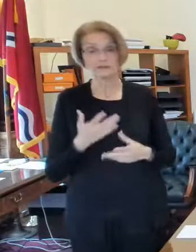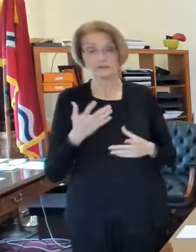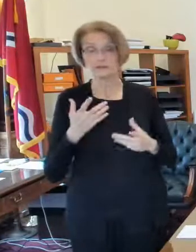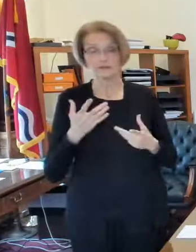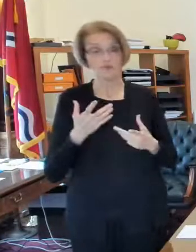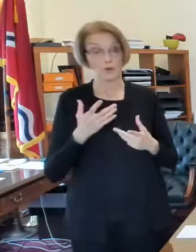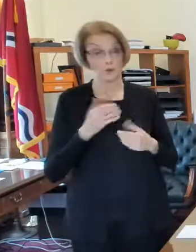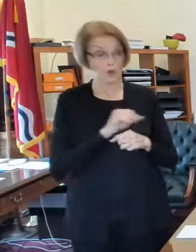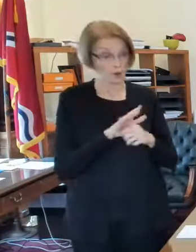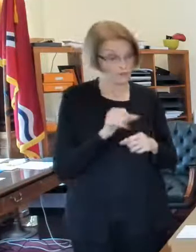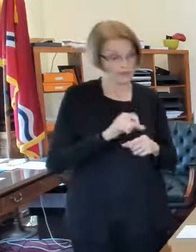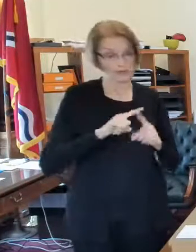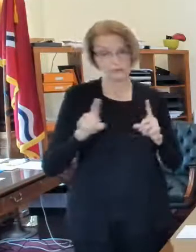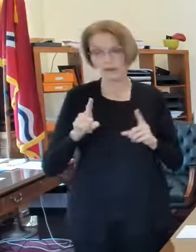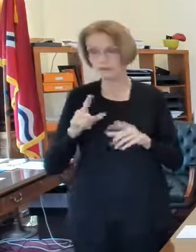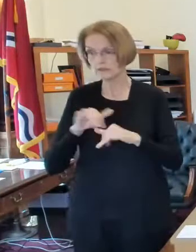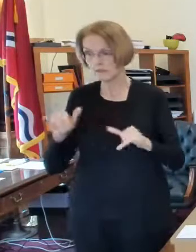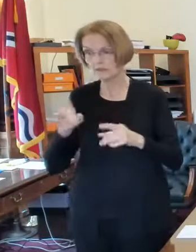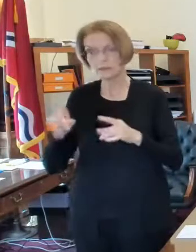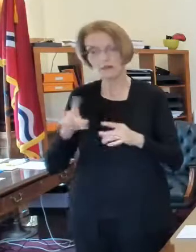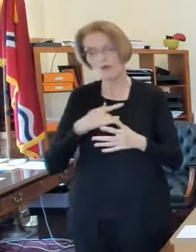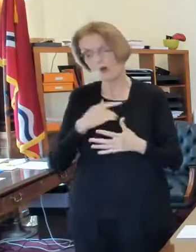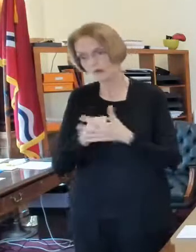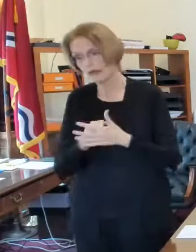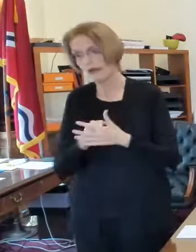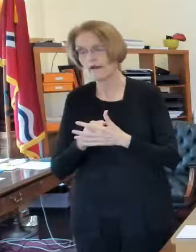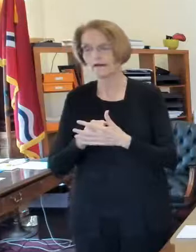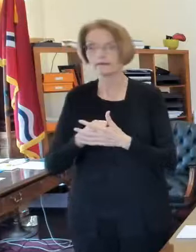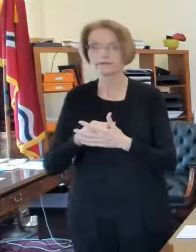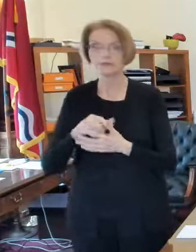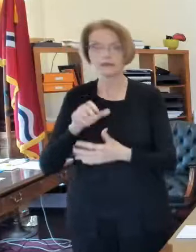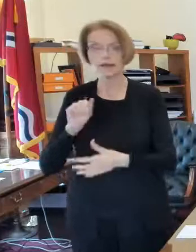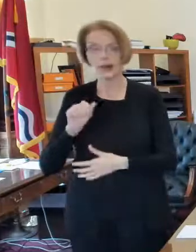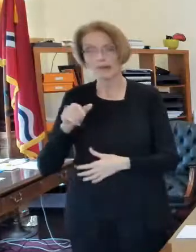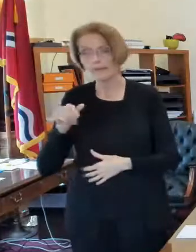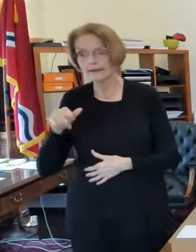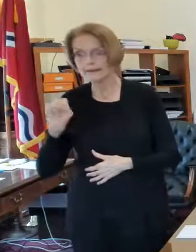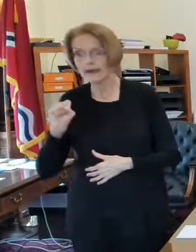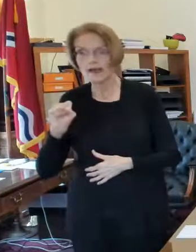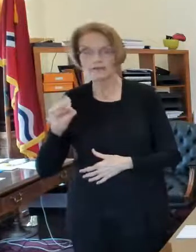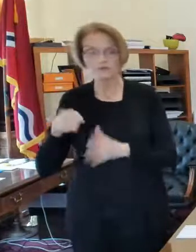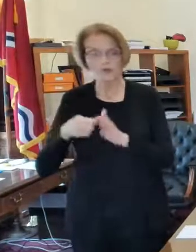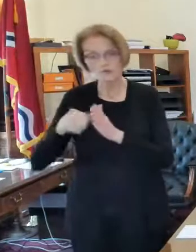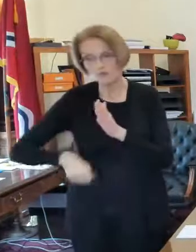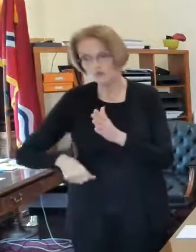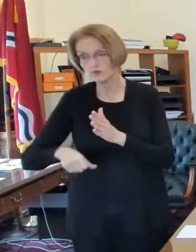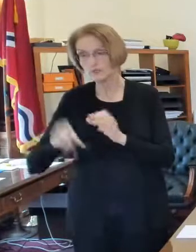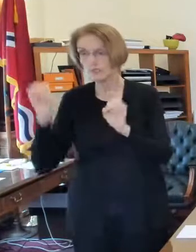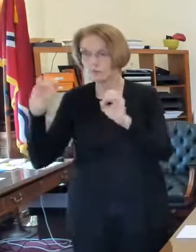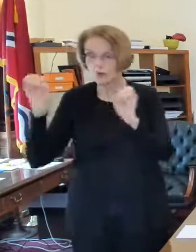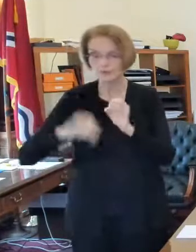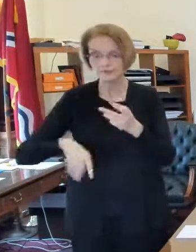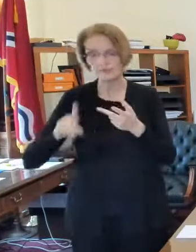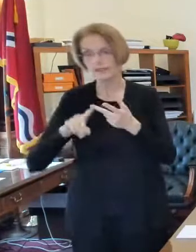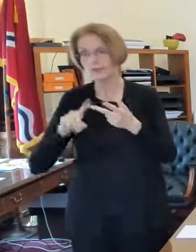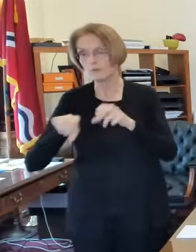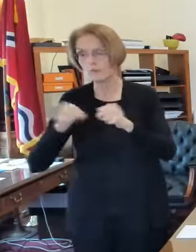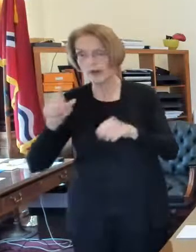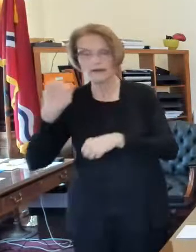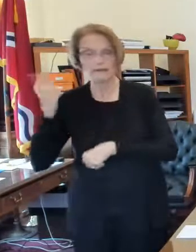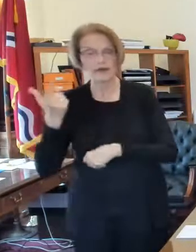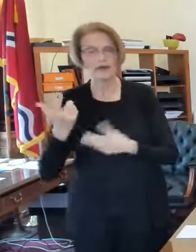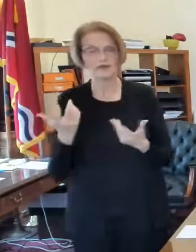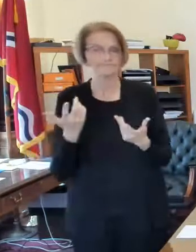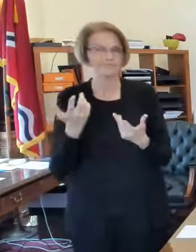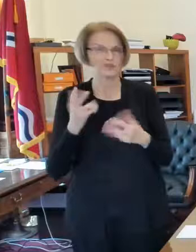heart attacks get appendicitis break their leg all the sort of normal emergencies if that if that's a